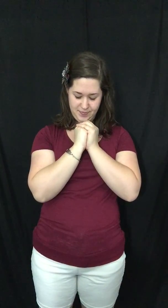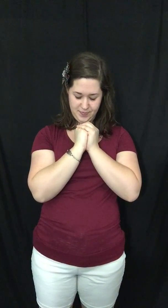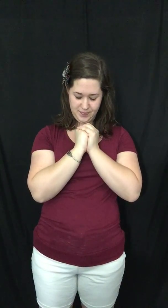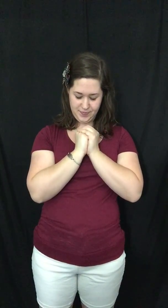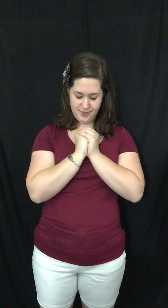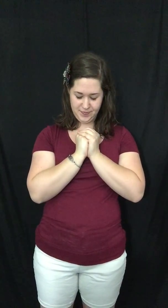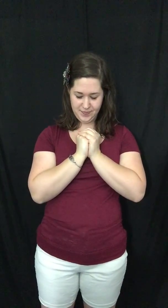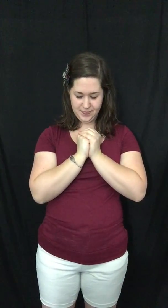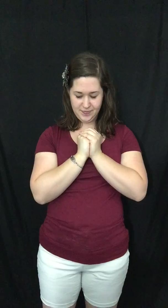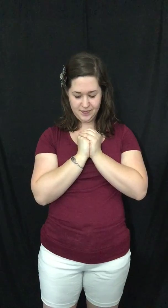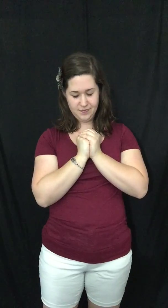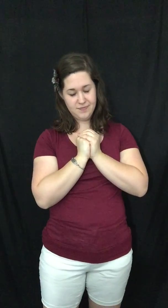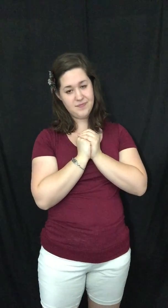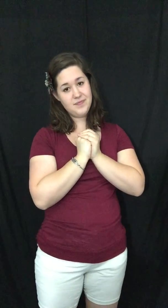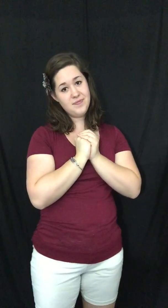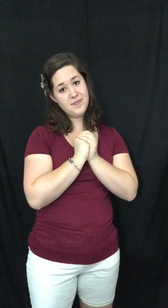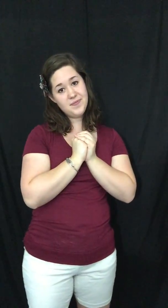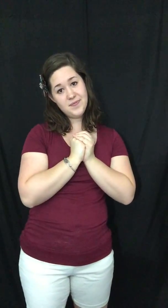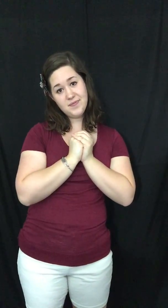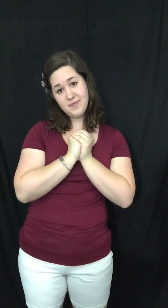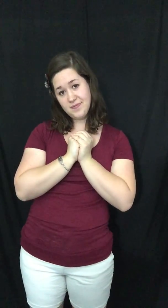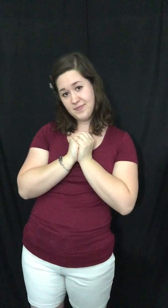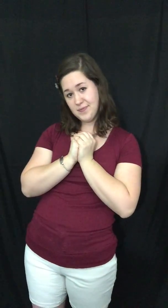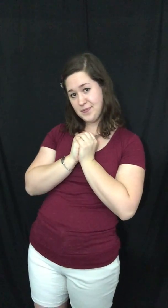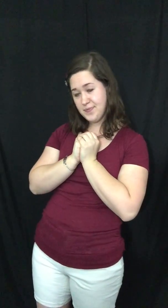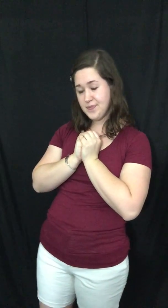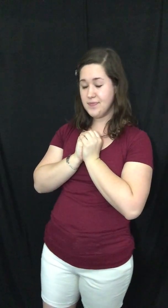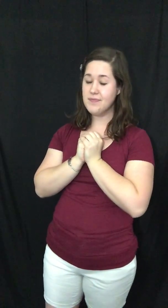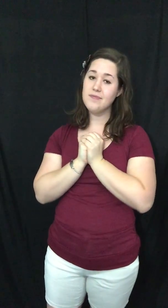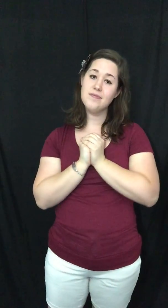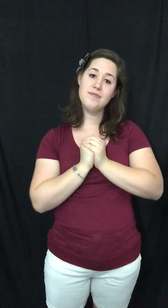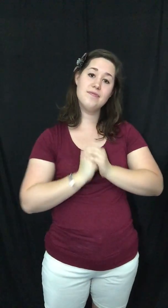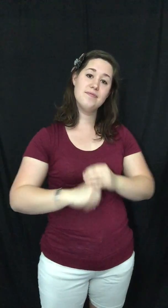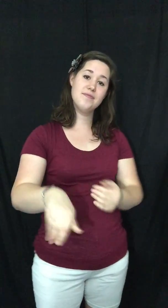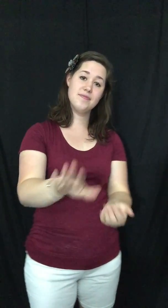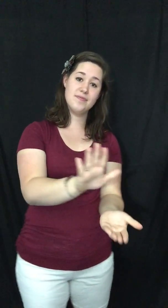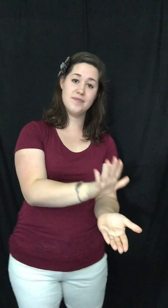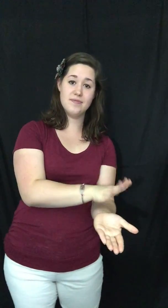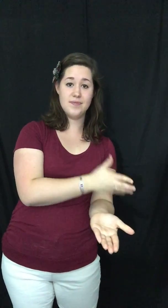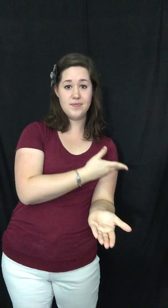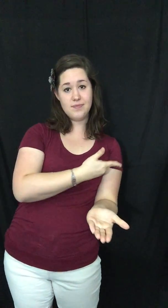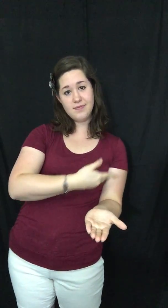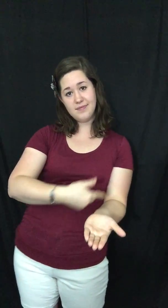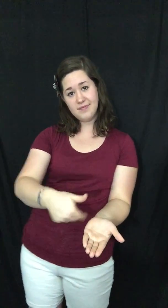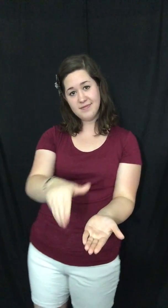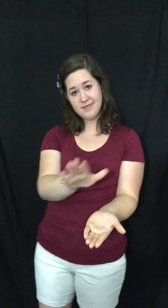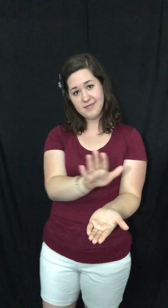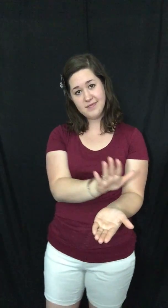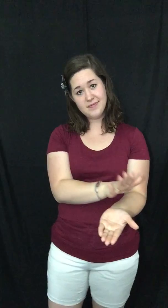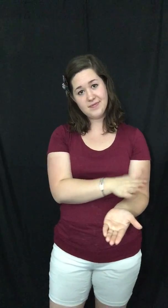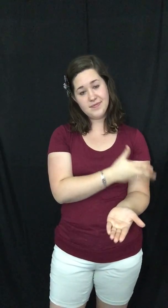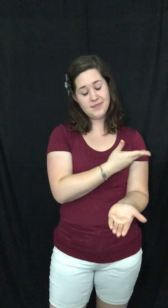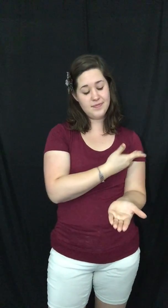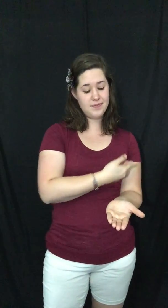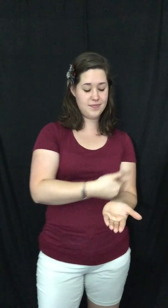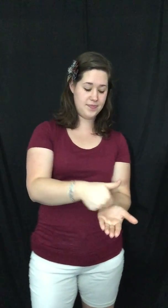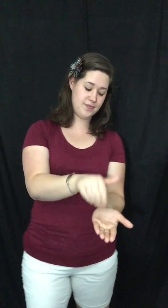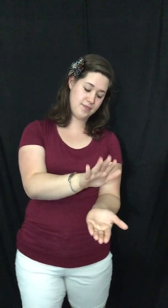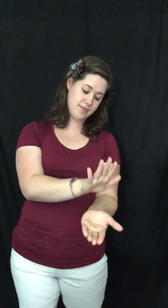you're doing,